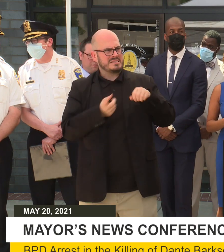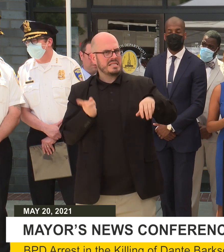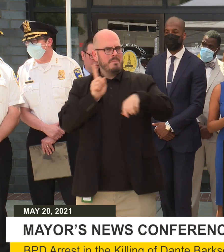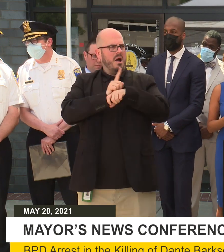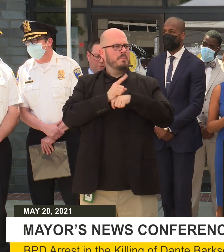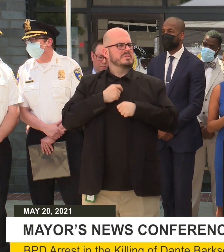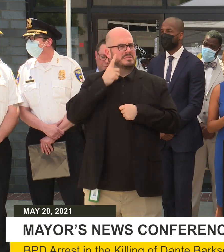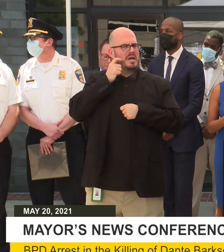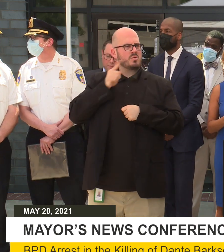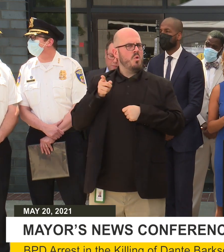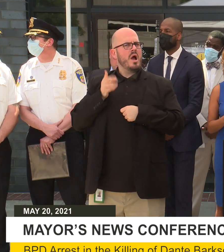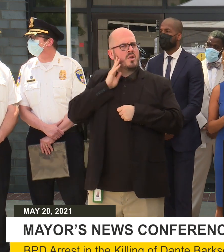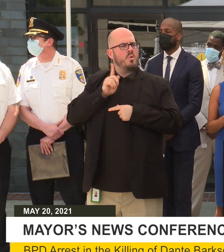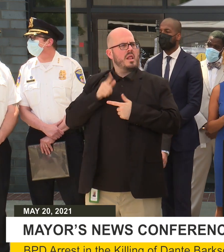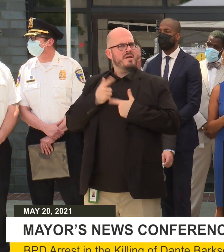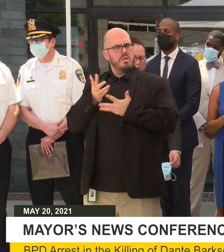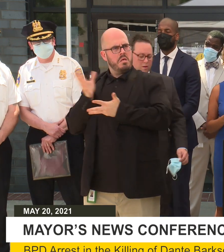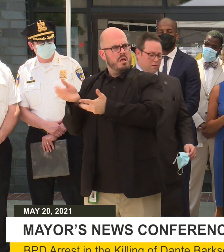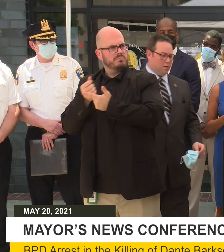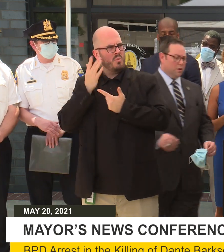suspected that he was a suspect?